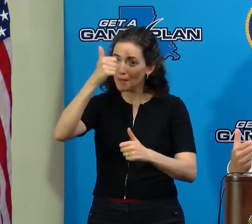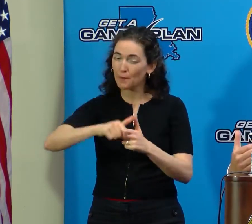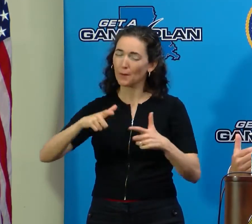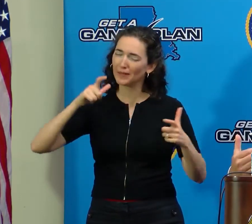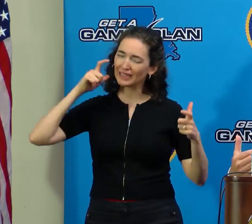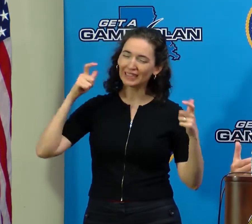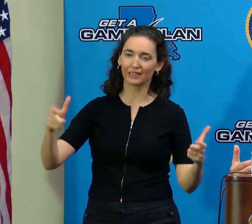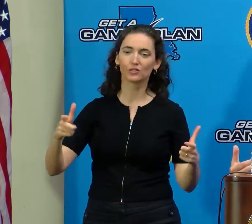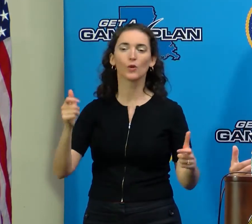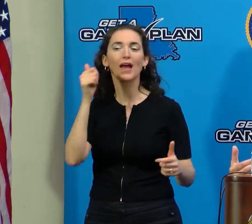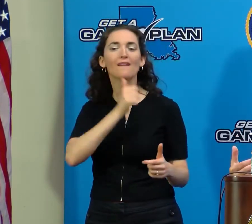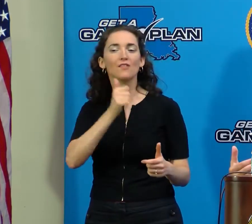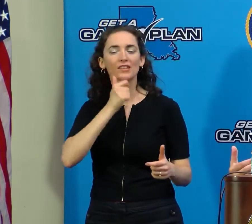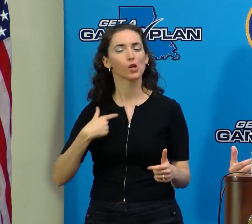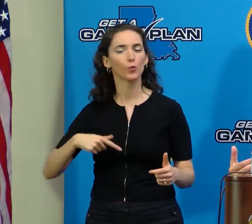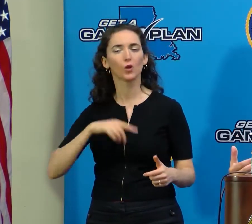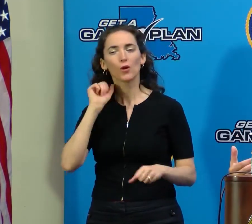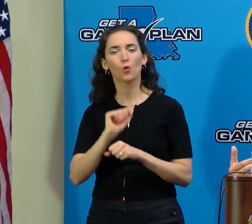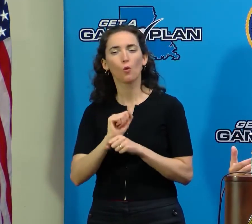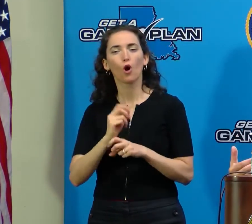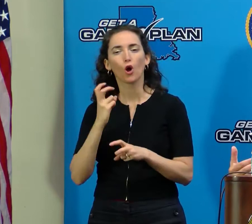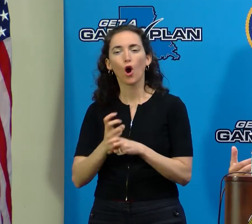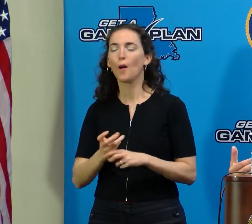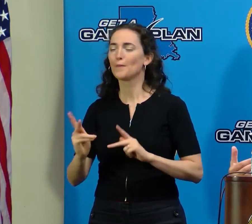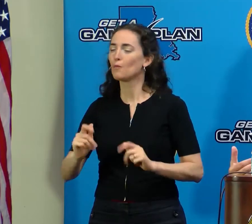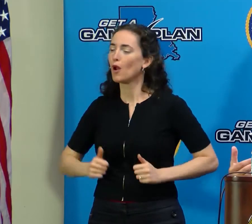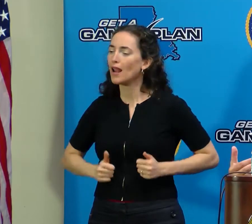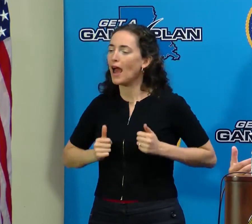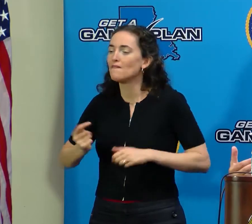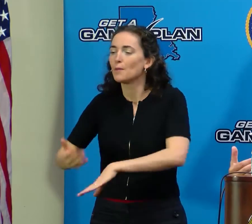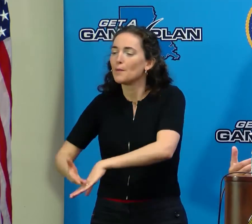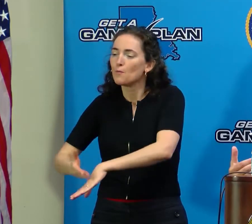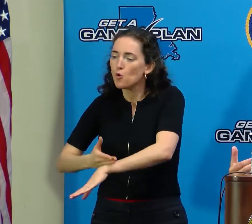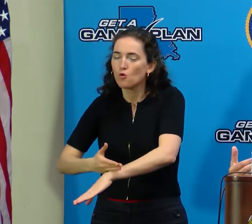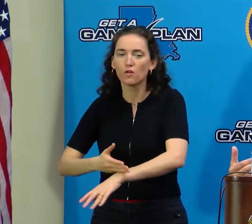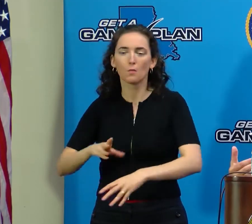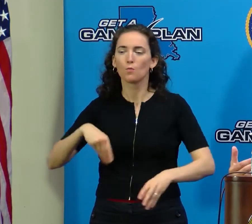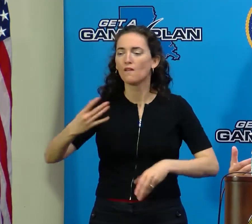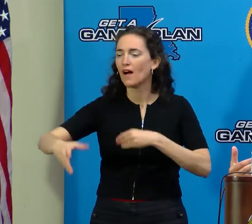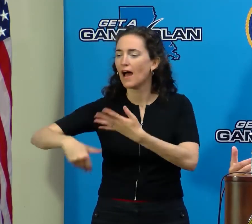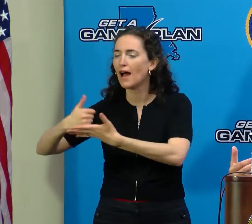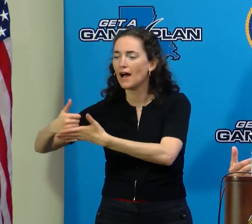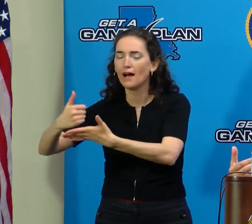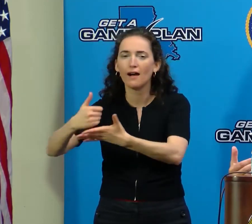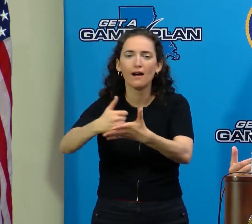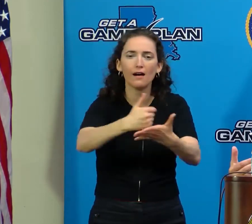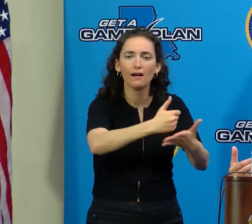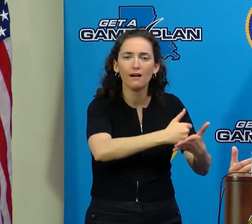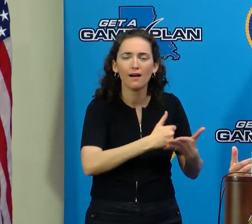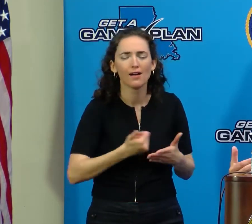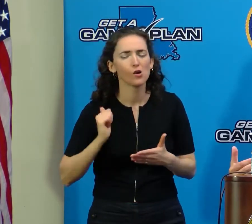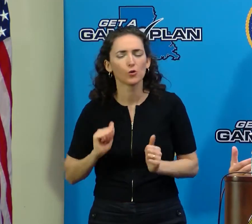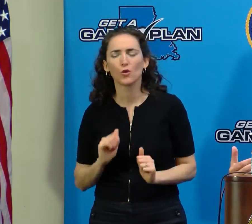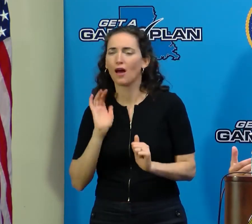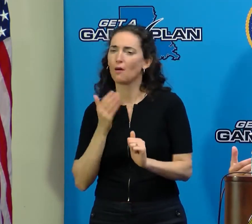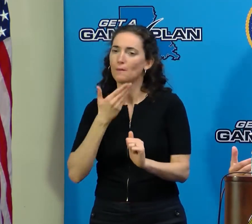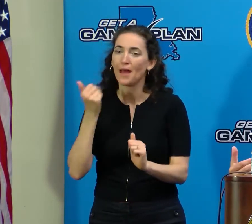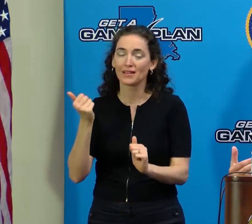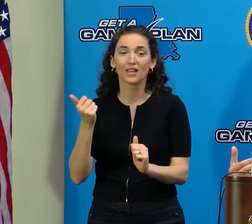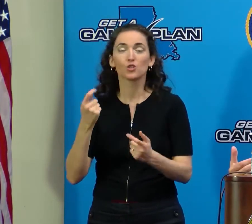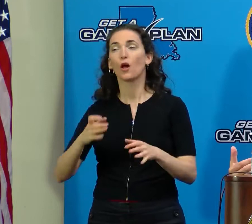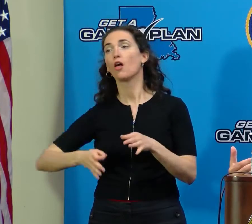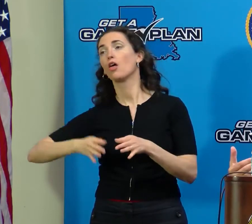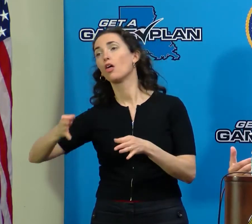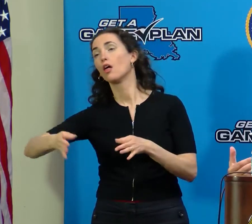people's lives just a little bit better, to deliver all of the assistance that we can possibly deliver, and to do it as soon as possible.